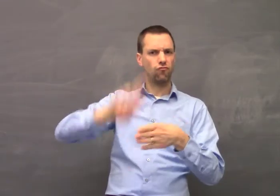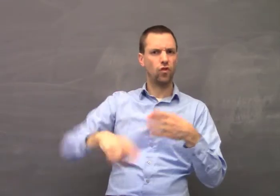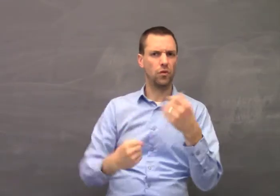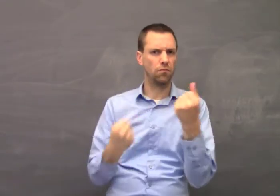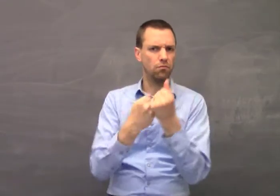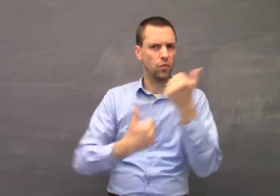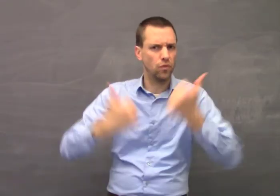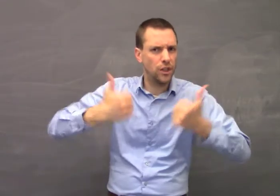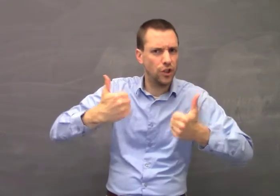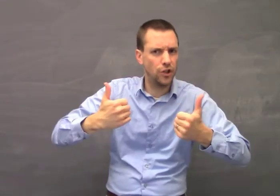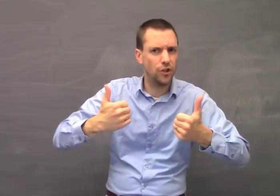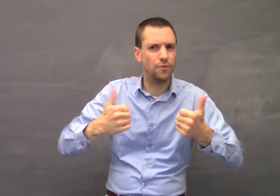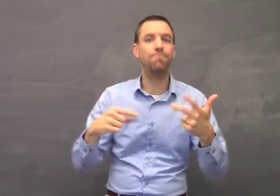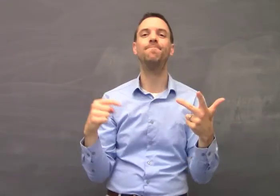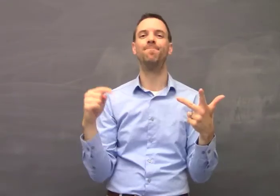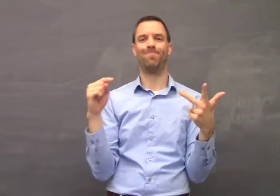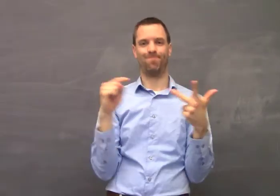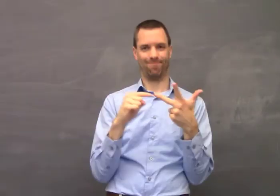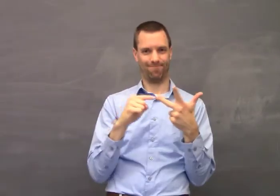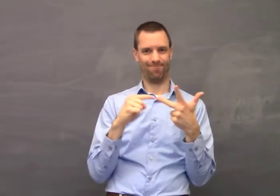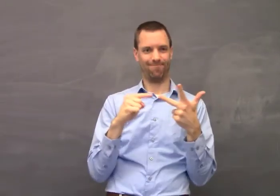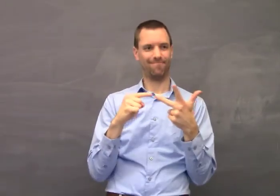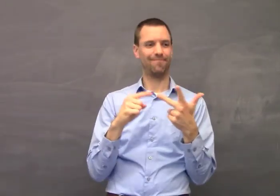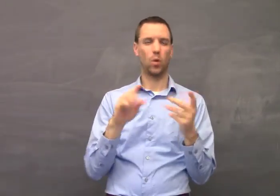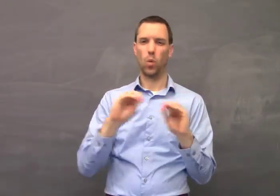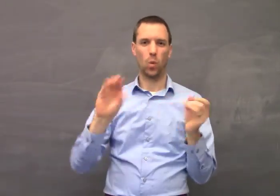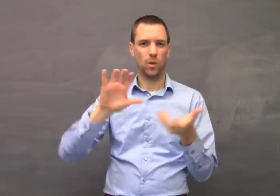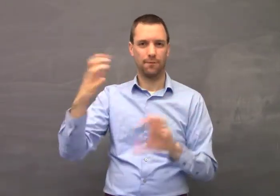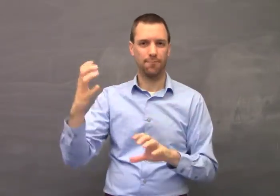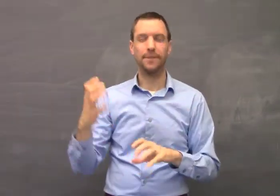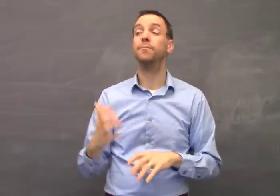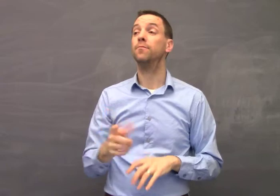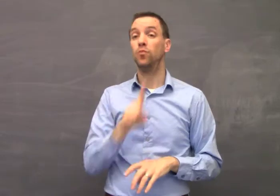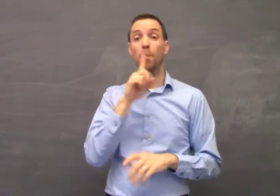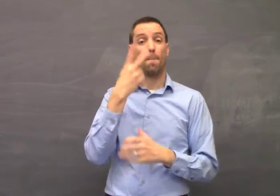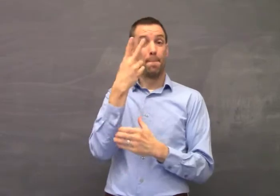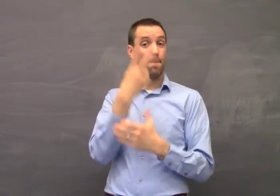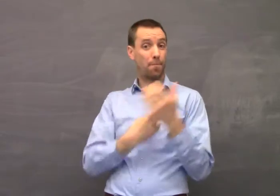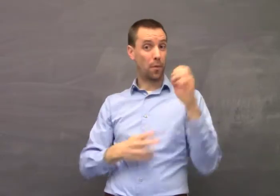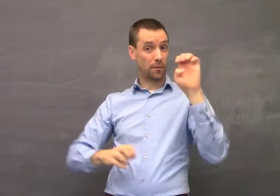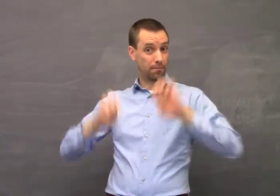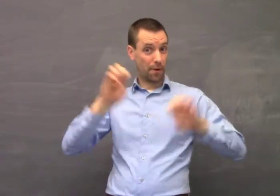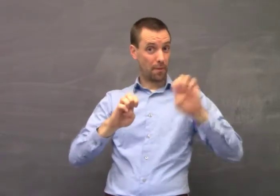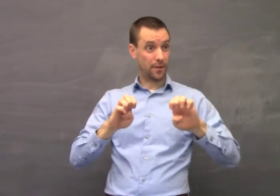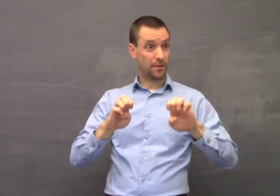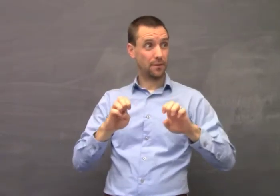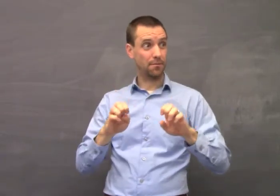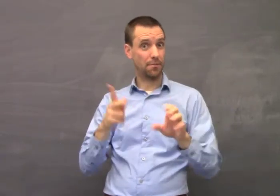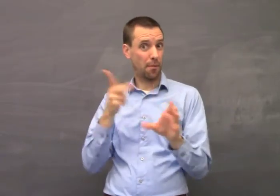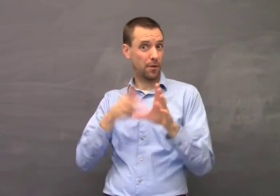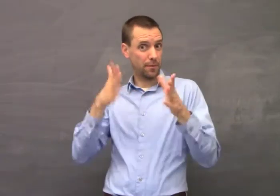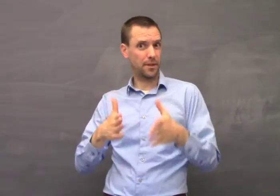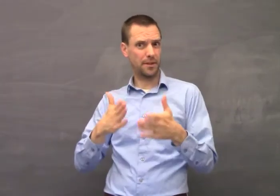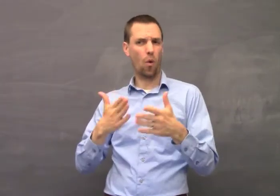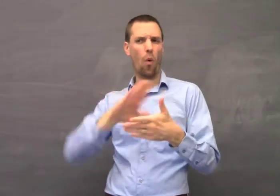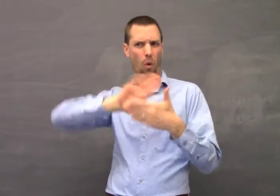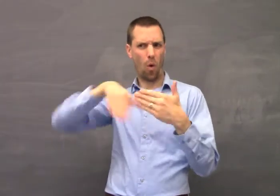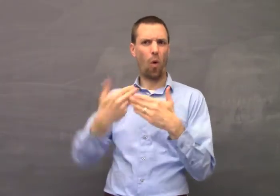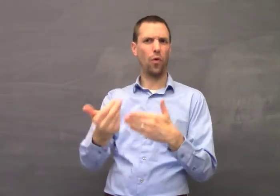The results supported this third possibility, that there was no disruption. In both experiments, participants in